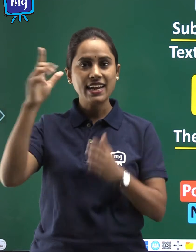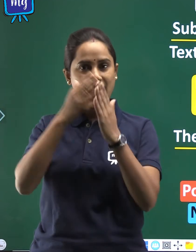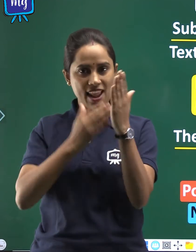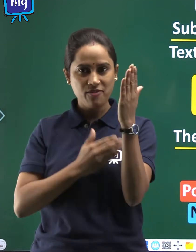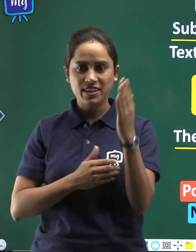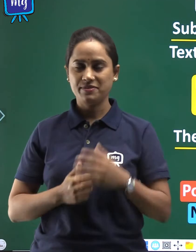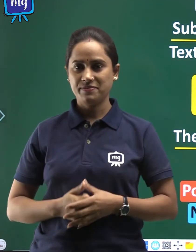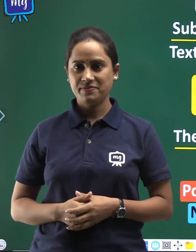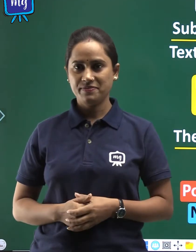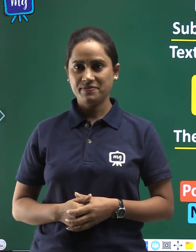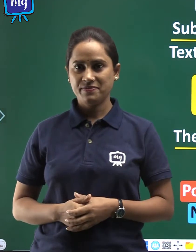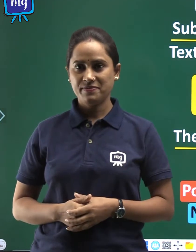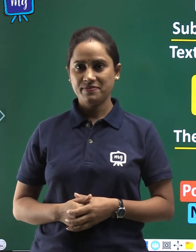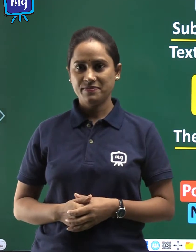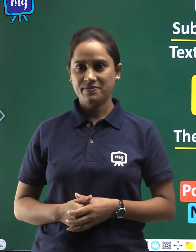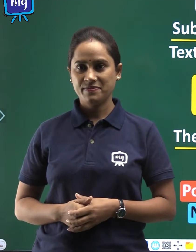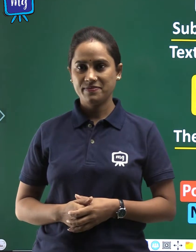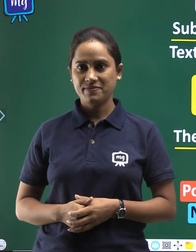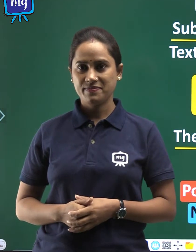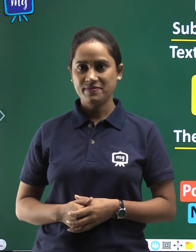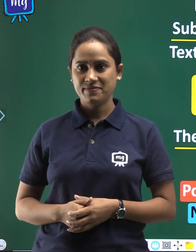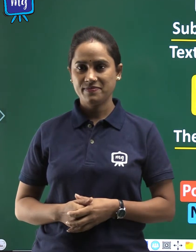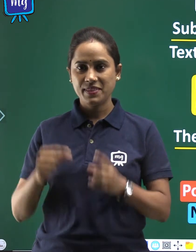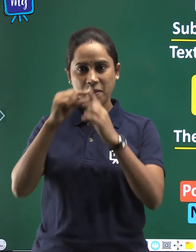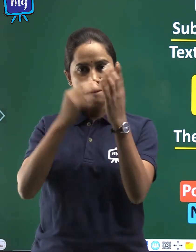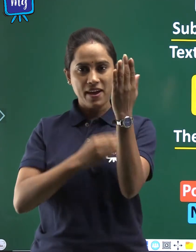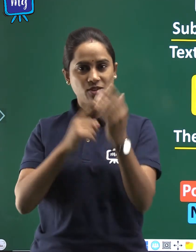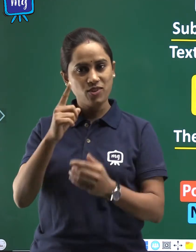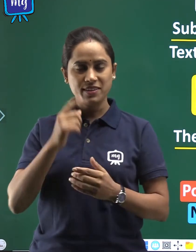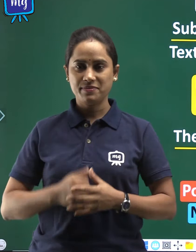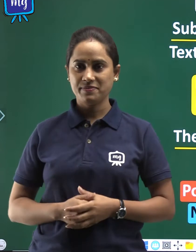part 1,